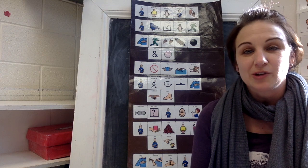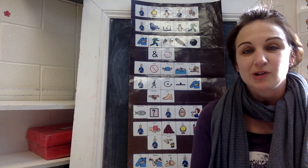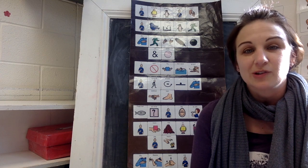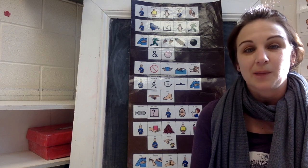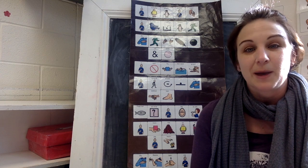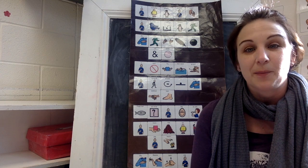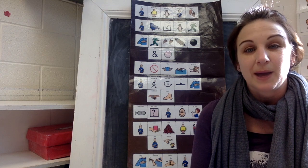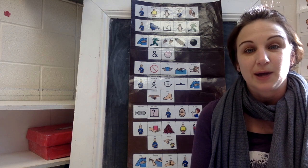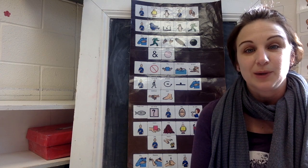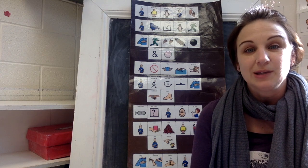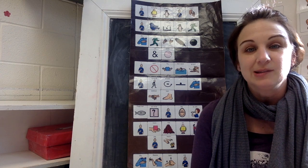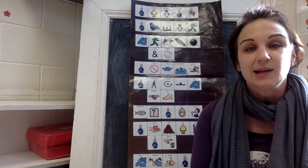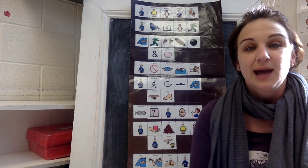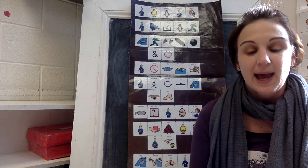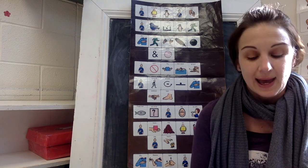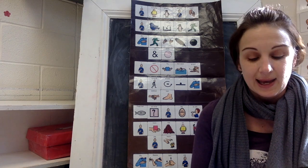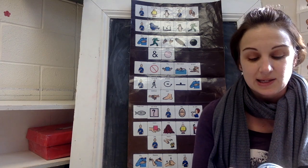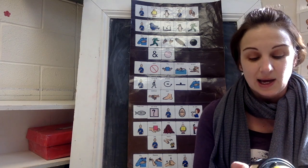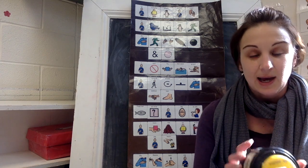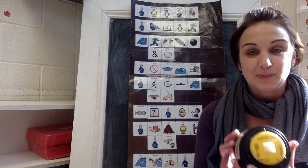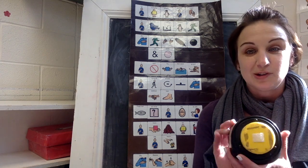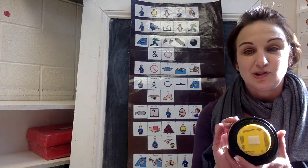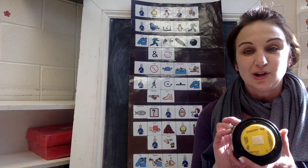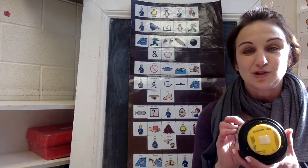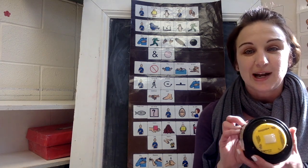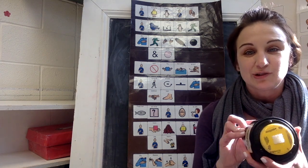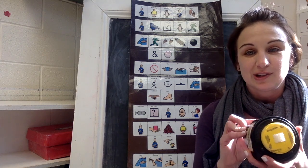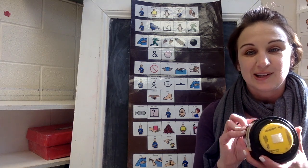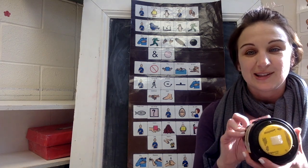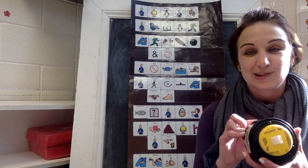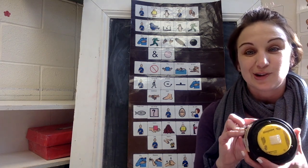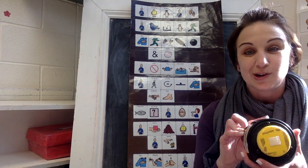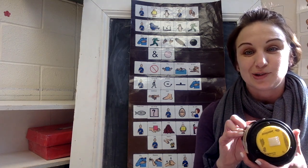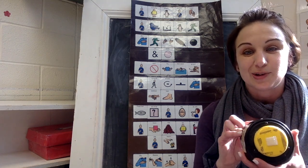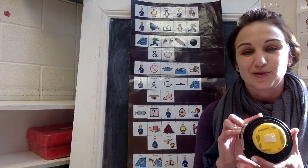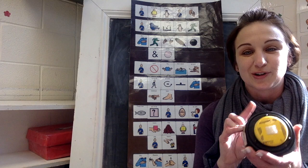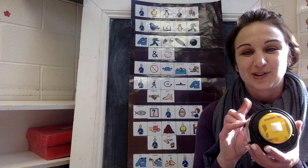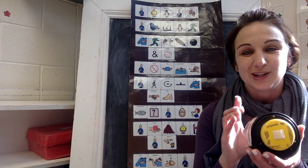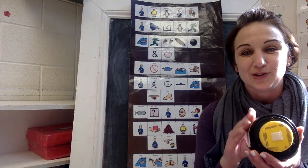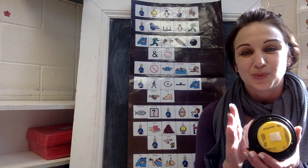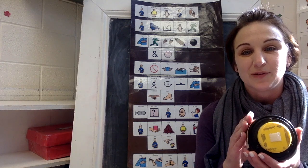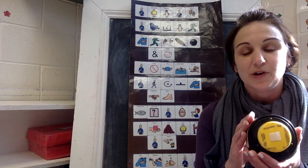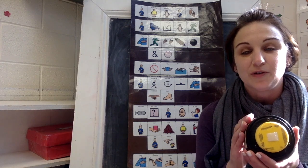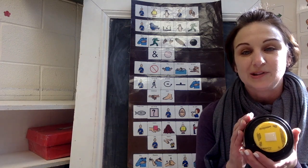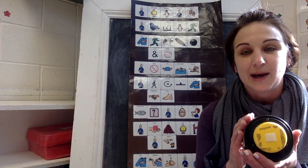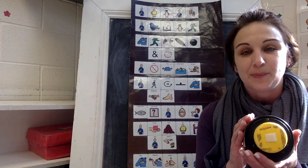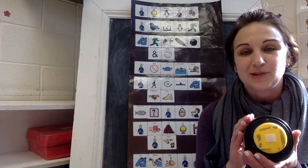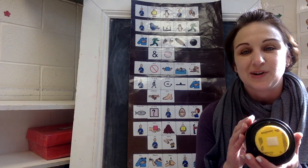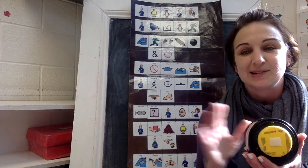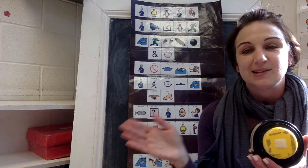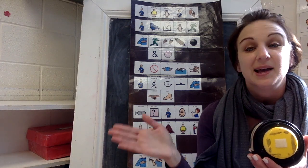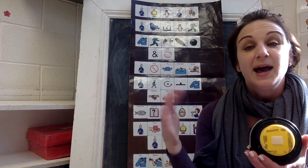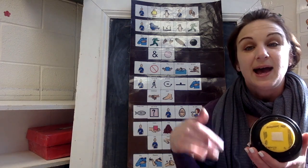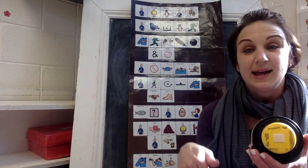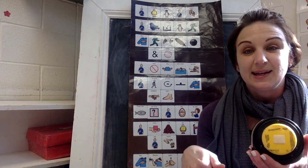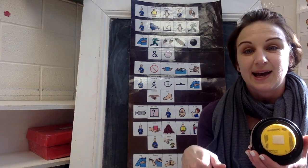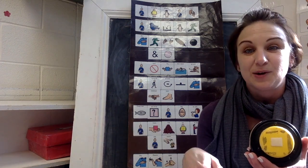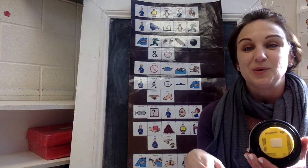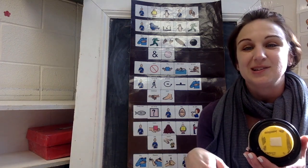songs about penguins. And the children actually sing this song to us first. They use one of our voice output devices. And again, we